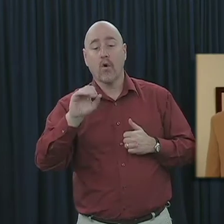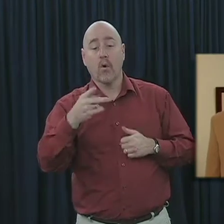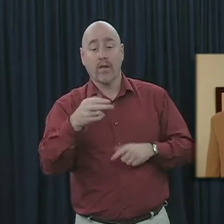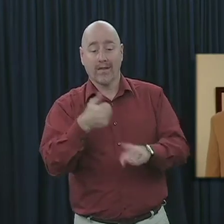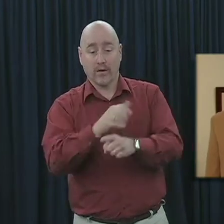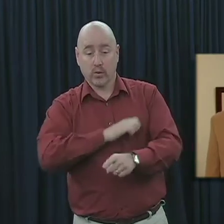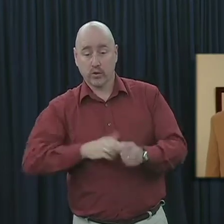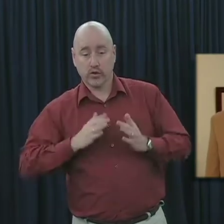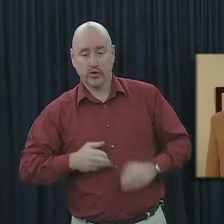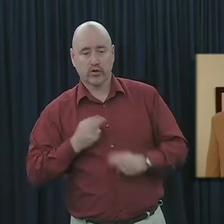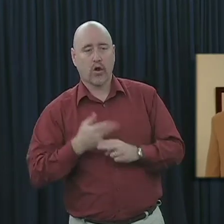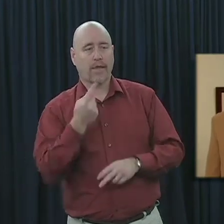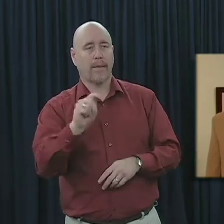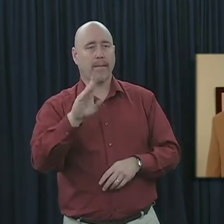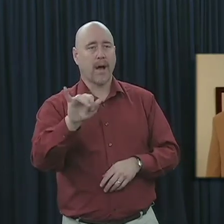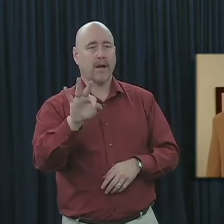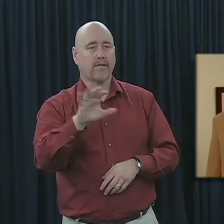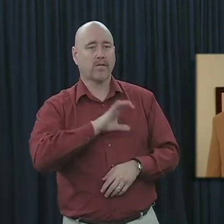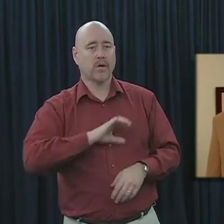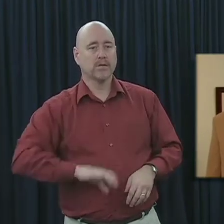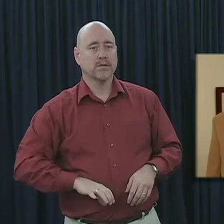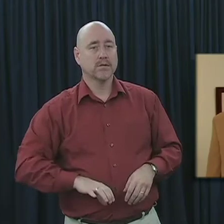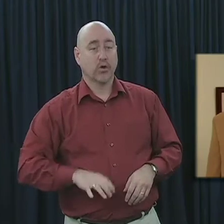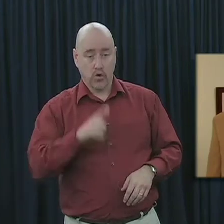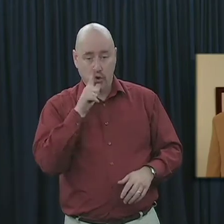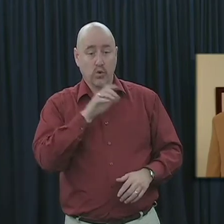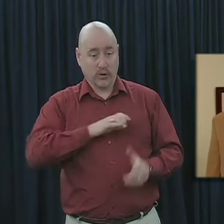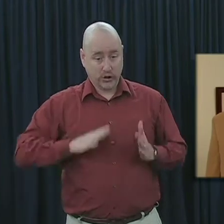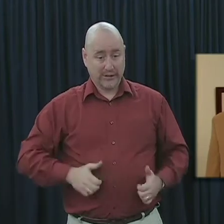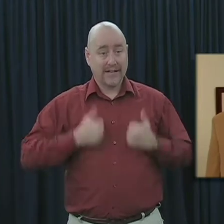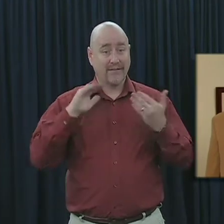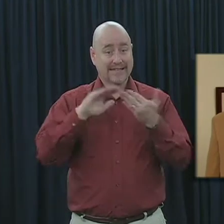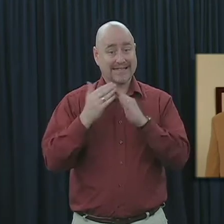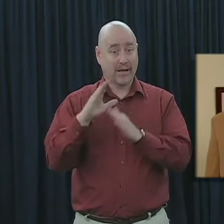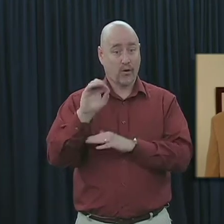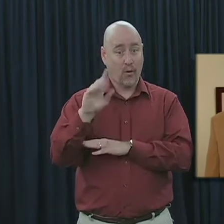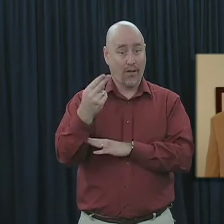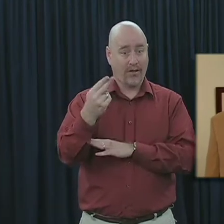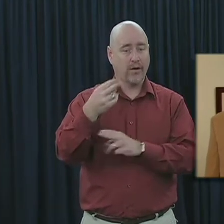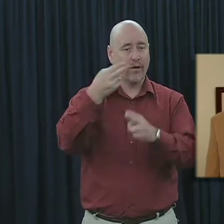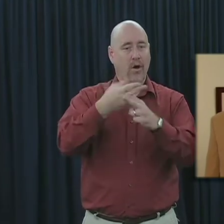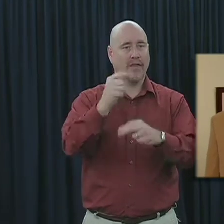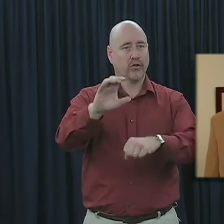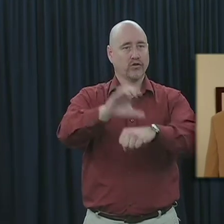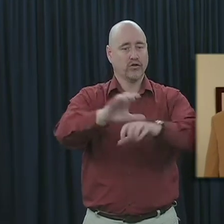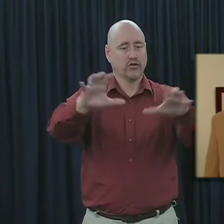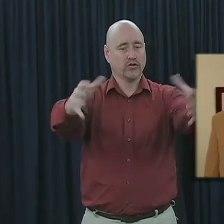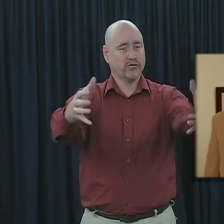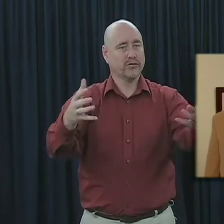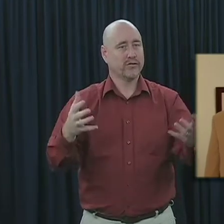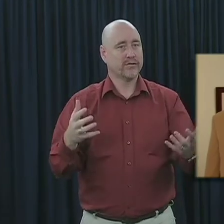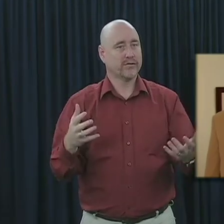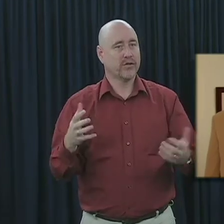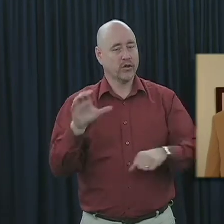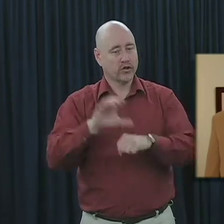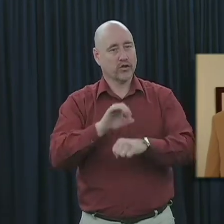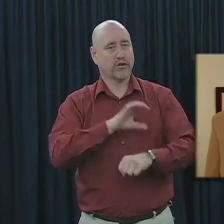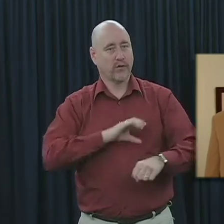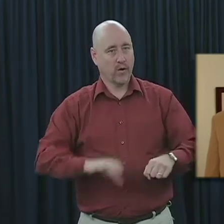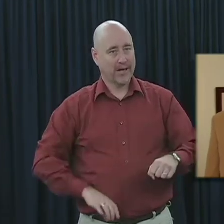Christ. Those Christians in the city of Corinth were known as the church. They were the church of Christ in that